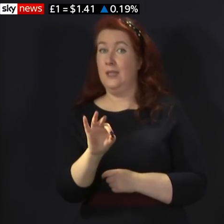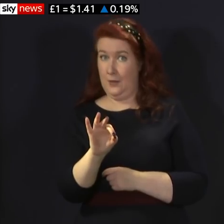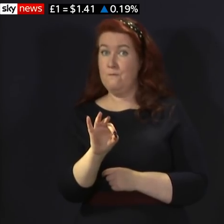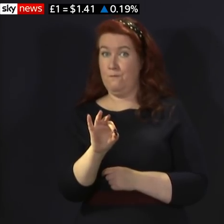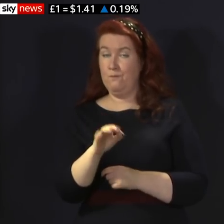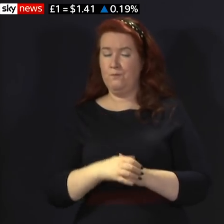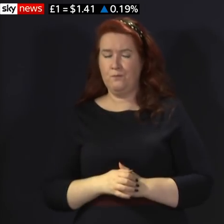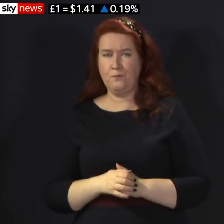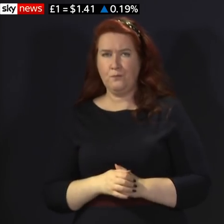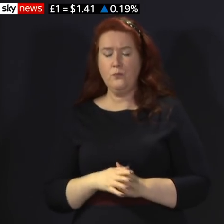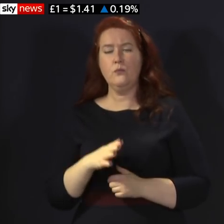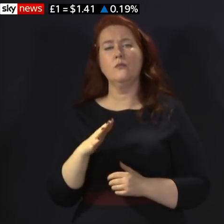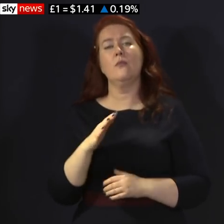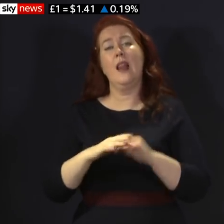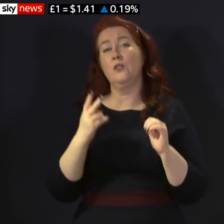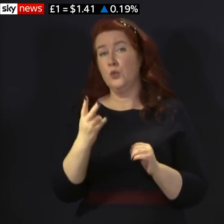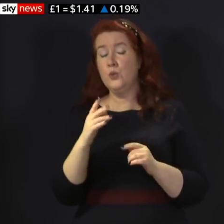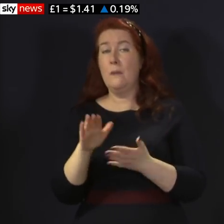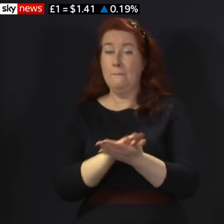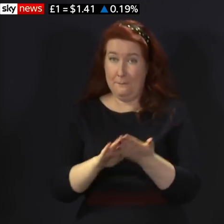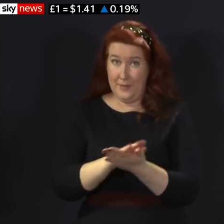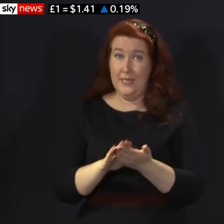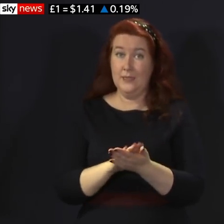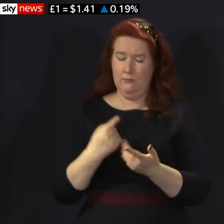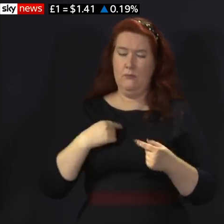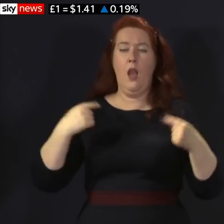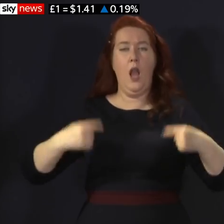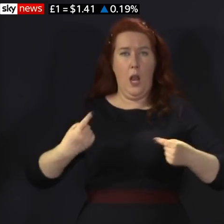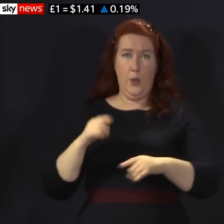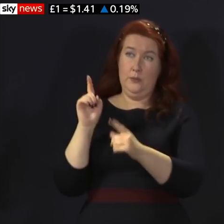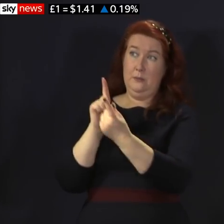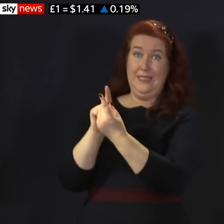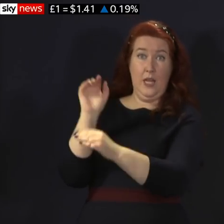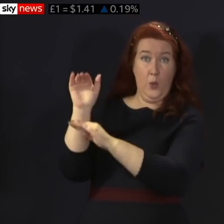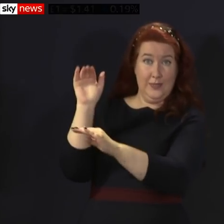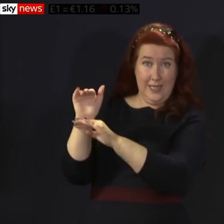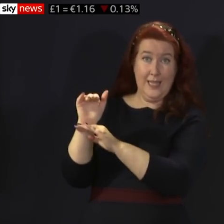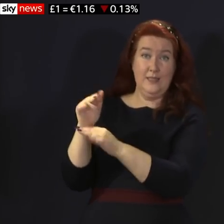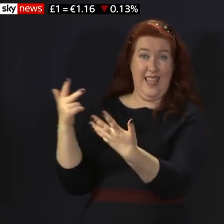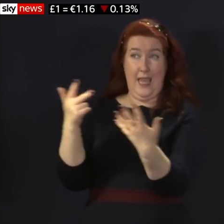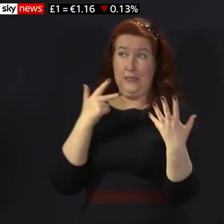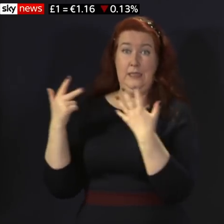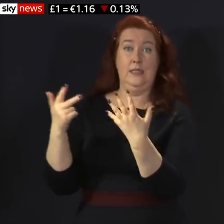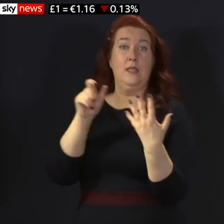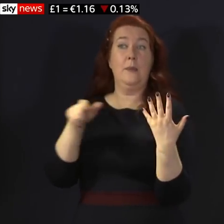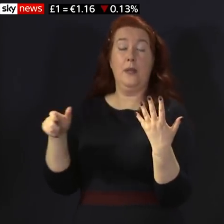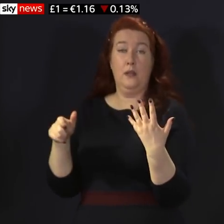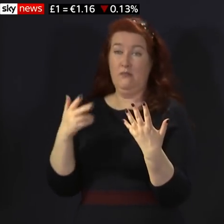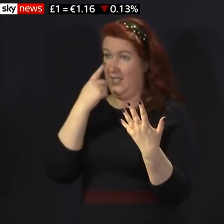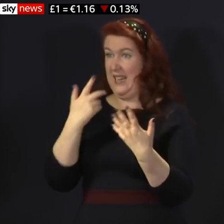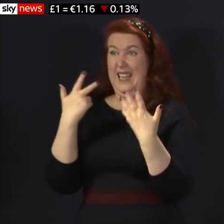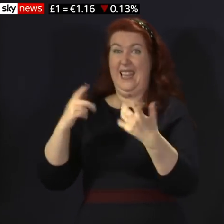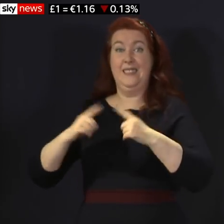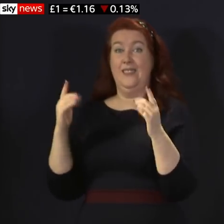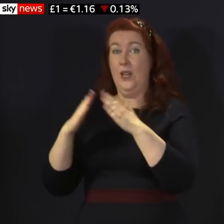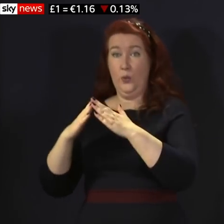practice. It means, firstly, that we will be able to meet outdoors in groups of eight from up to eight households,